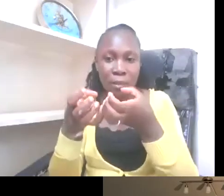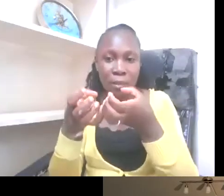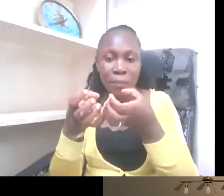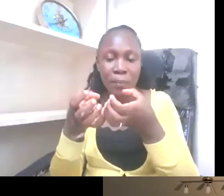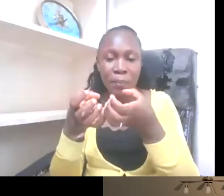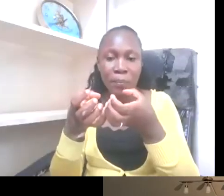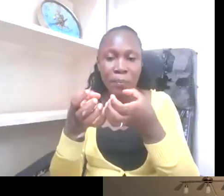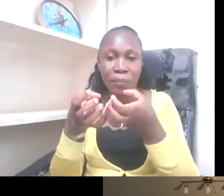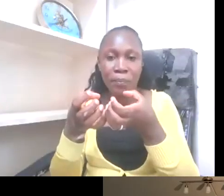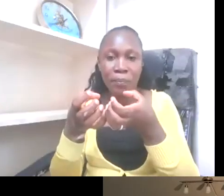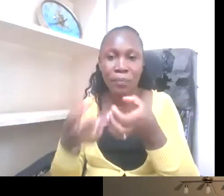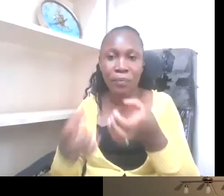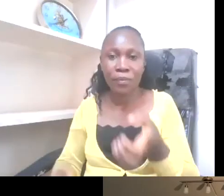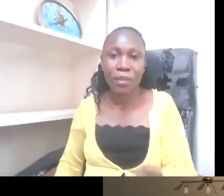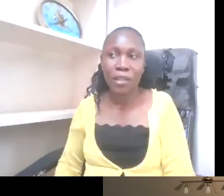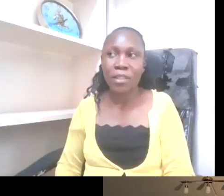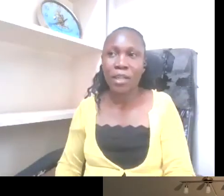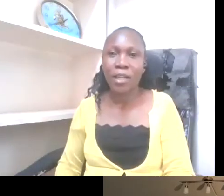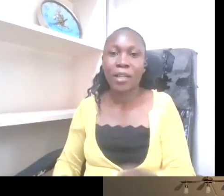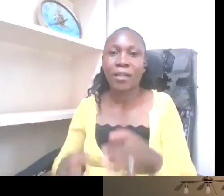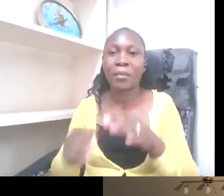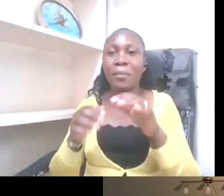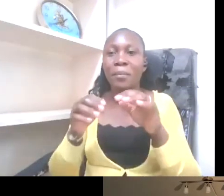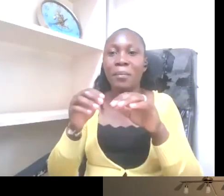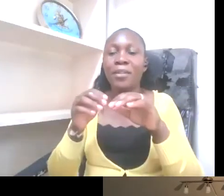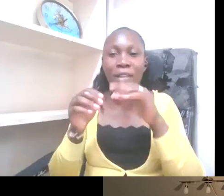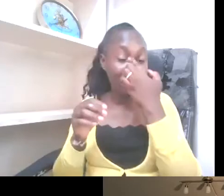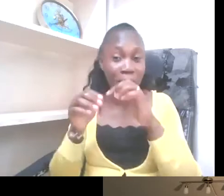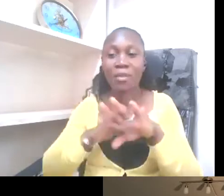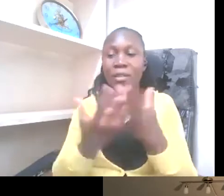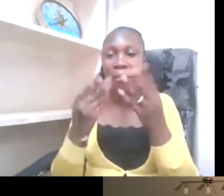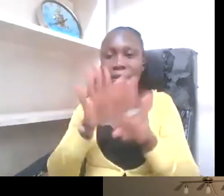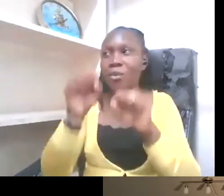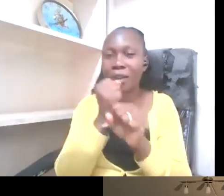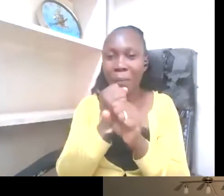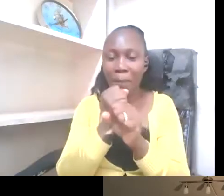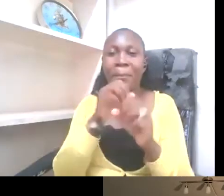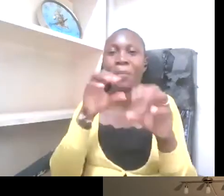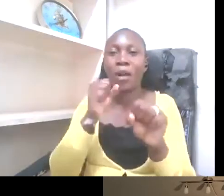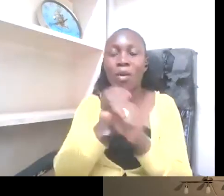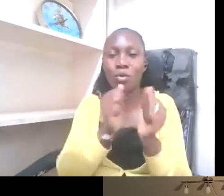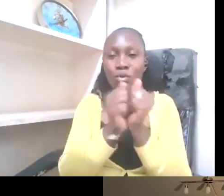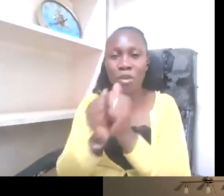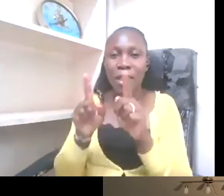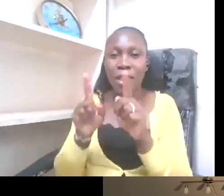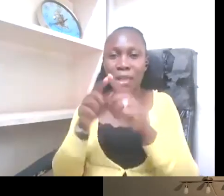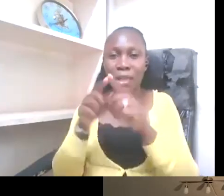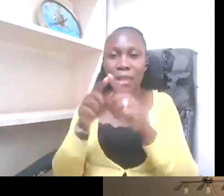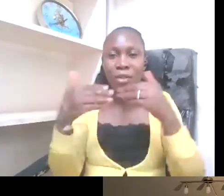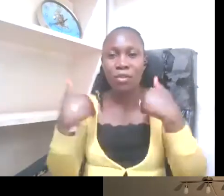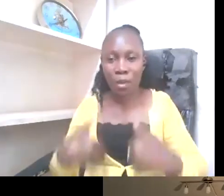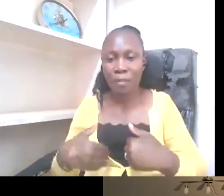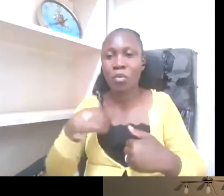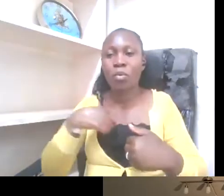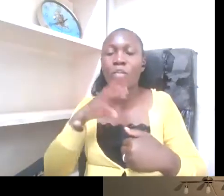so, so many easy steps we can take to ease that to come together as human beings that we are also in our